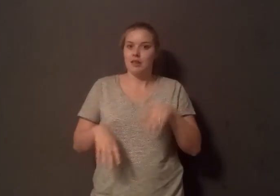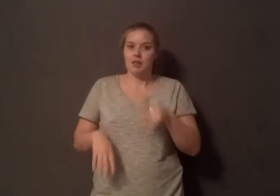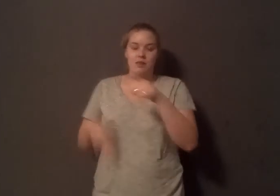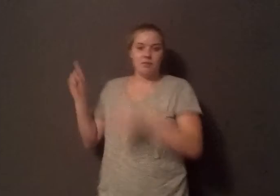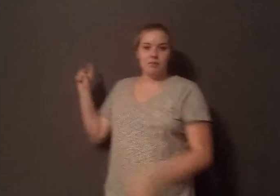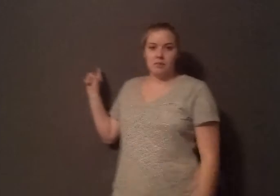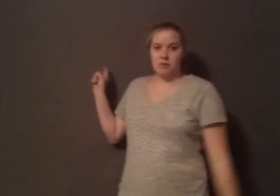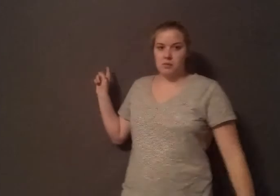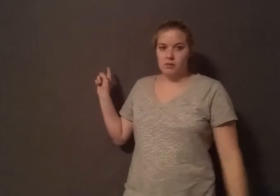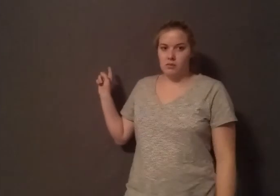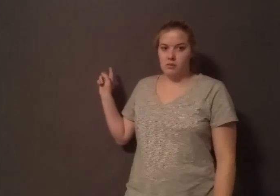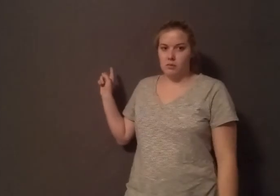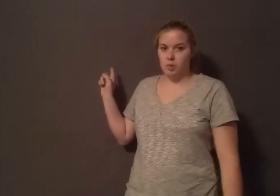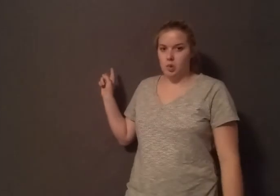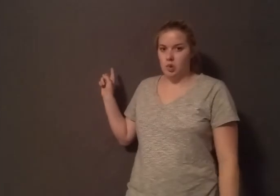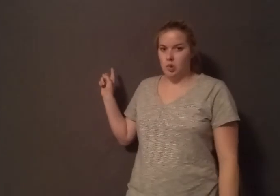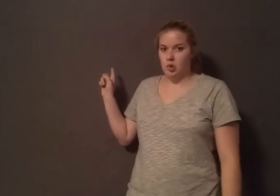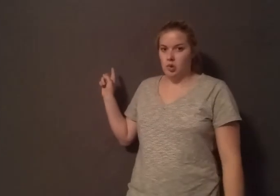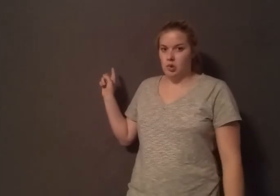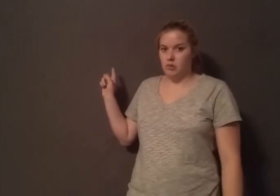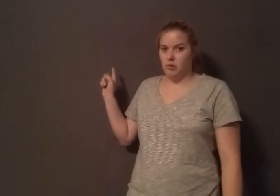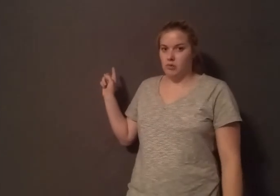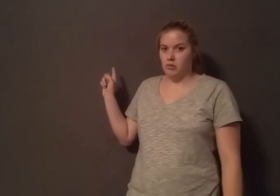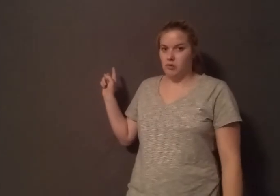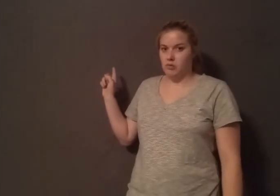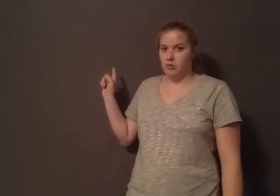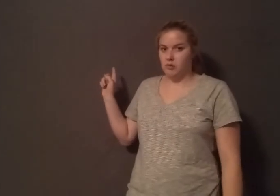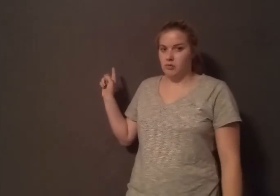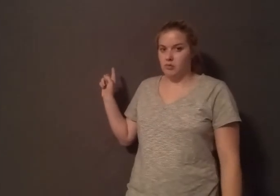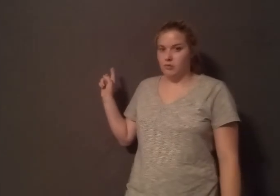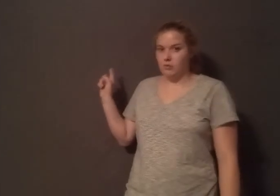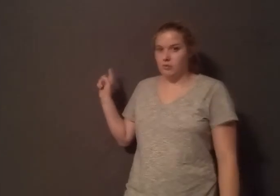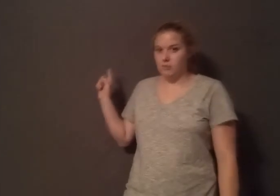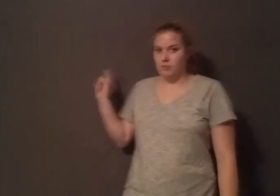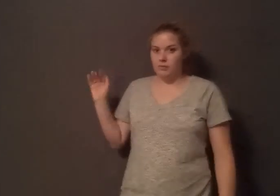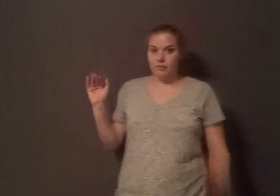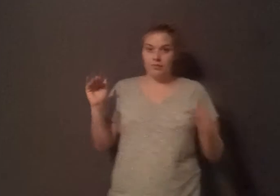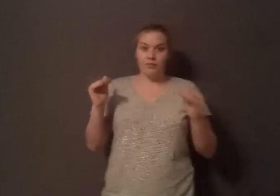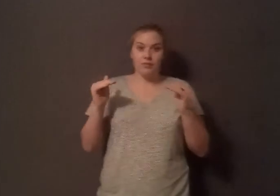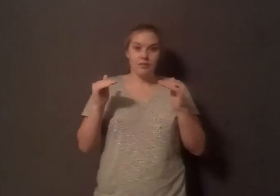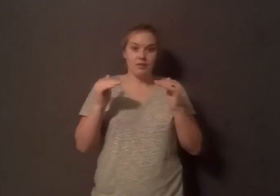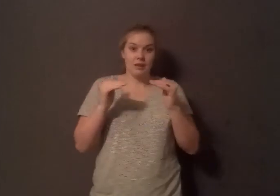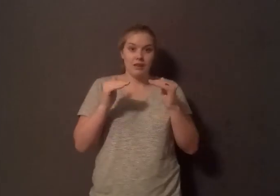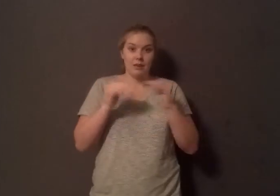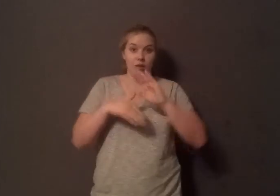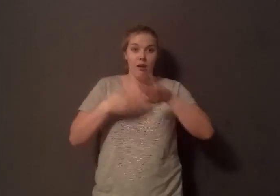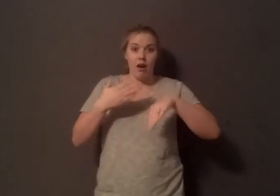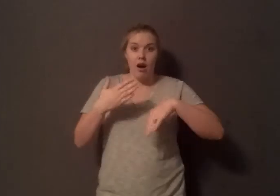produce the waste equal to 100 million humans. This is the equivalent of the entire U.S. eastern seaboard flushing their toilets into